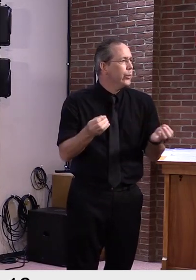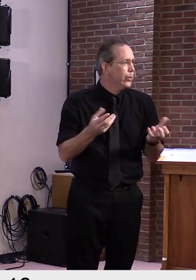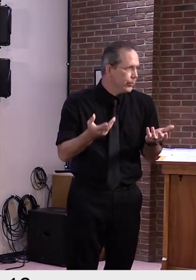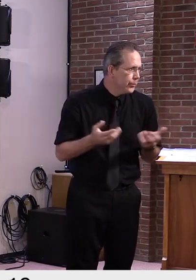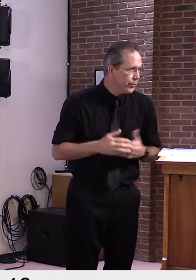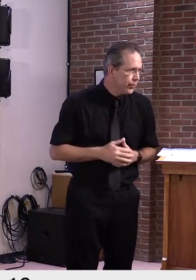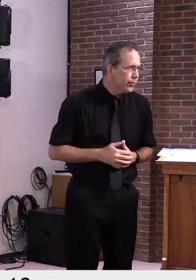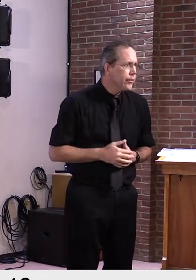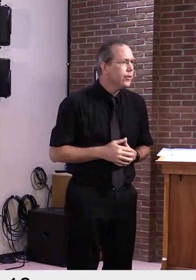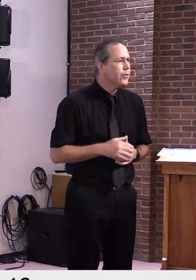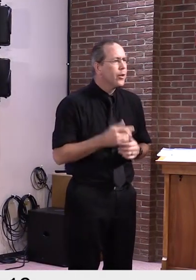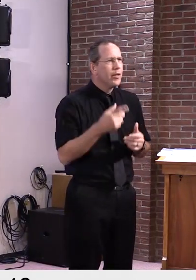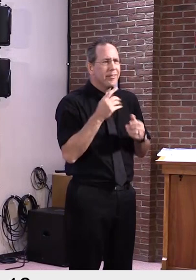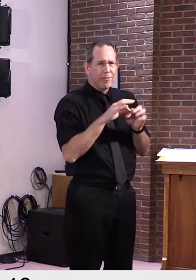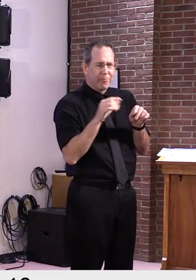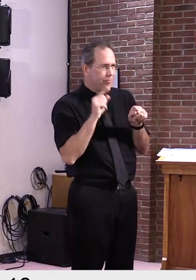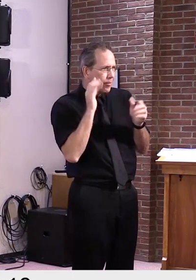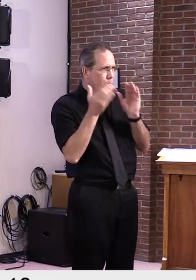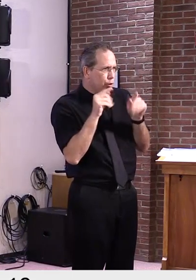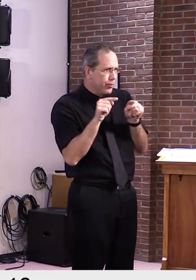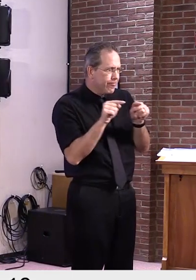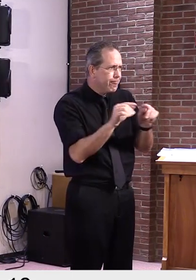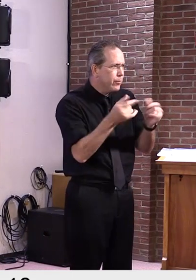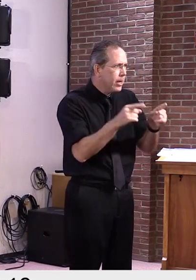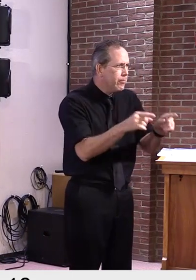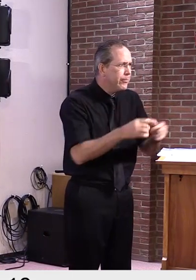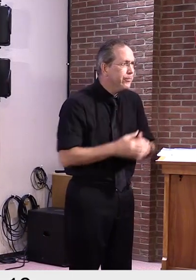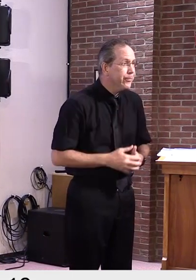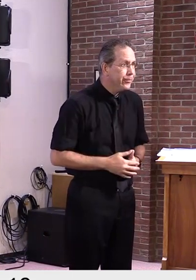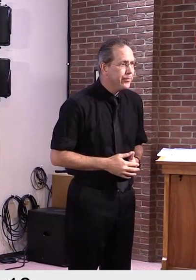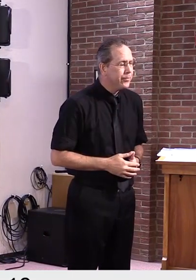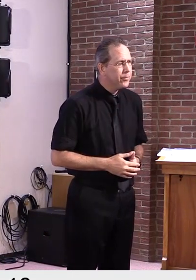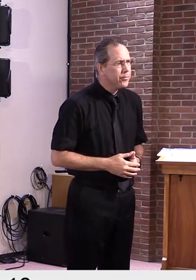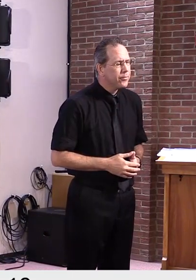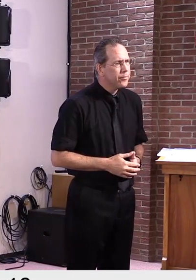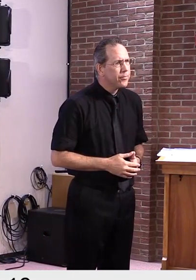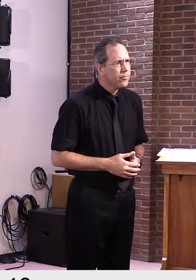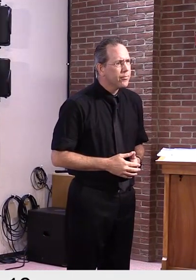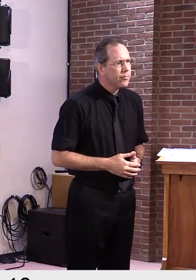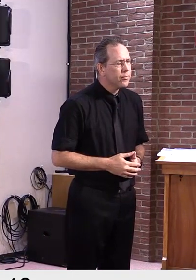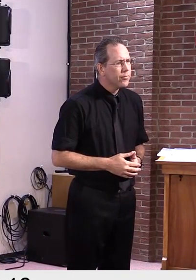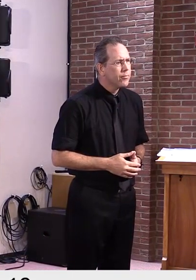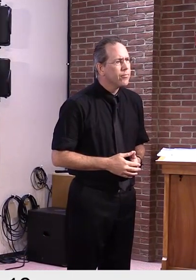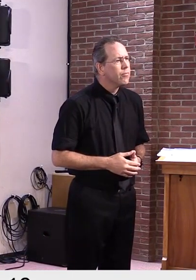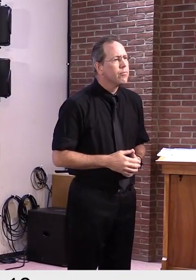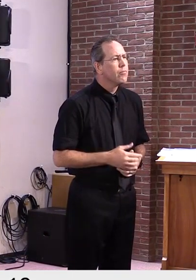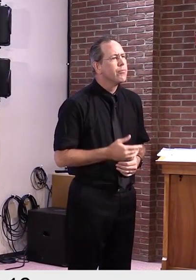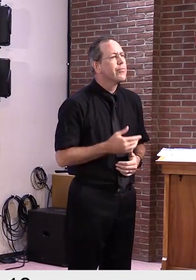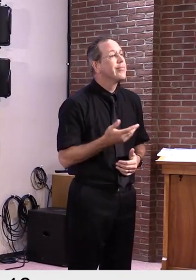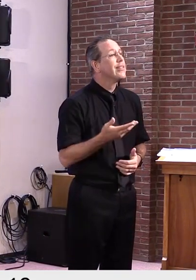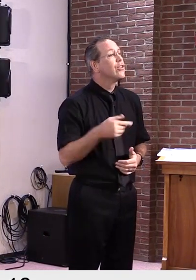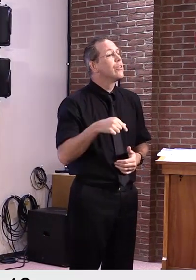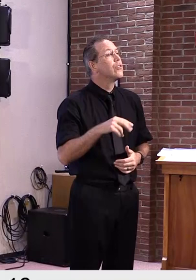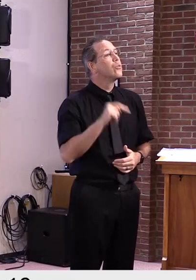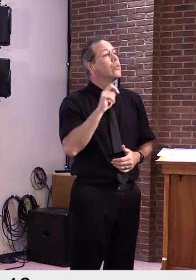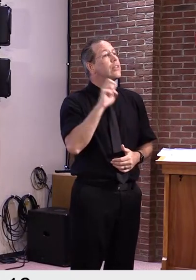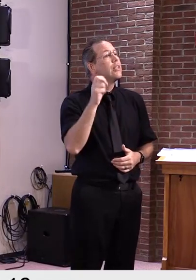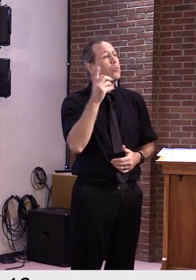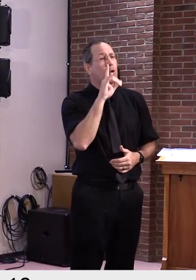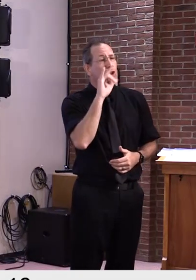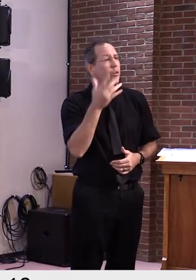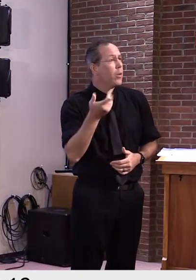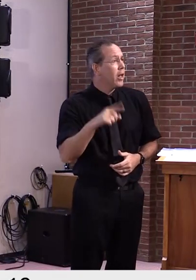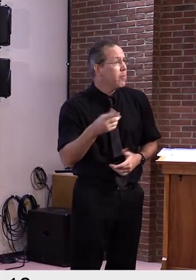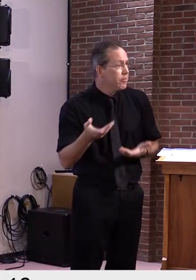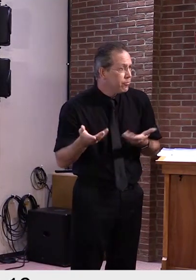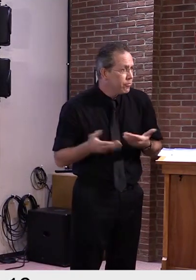Turning now to better news closer to home in the Northeast, we see that we saw just over a 7% drop in